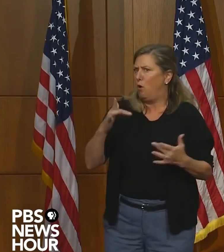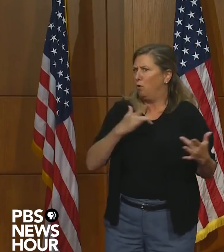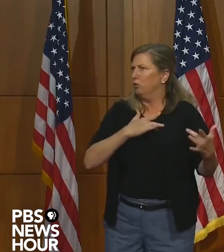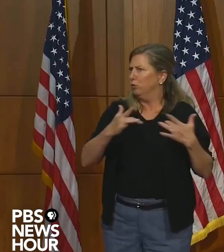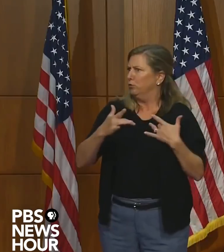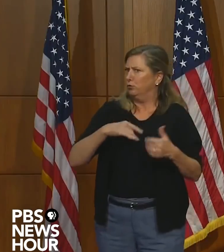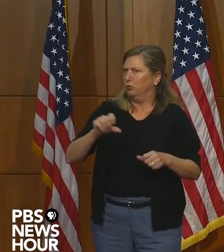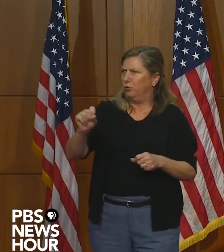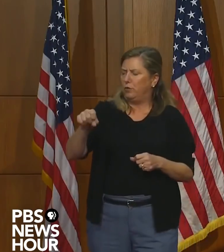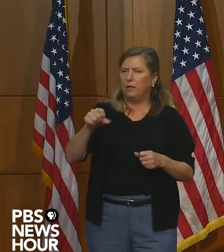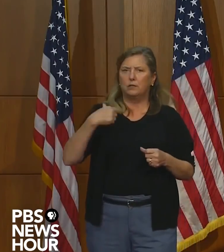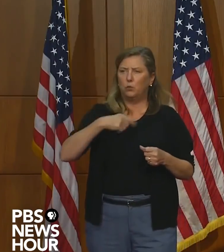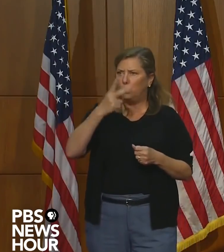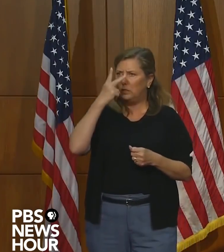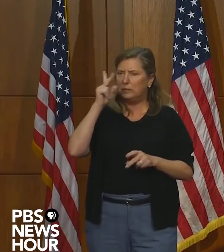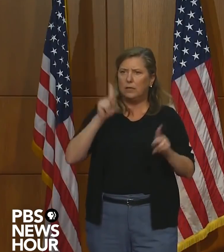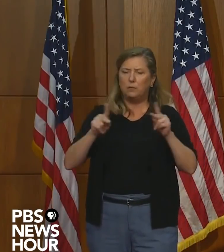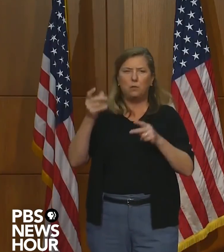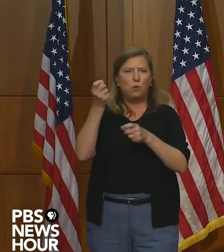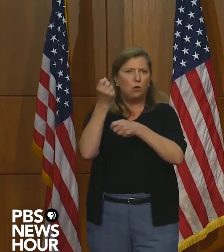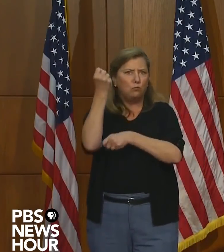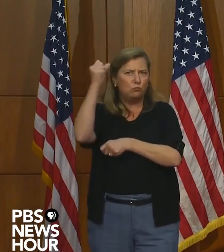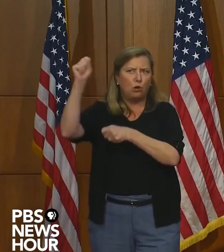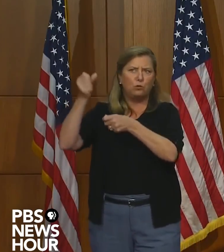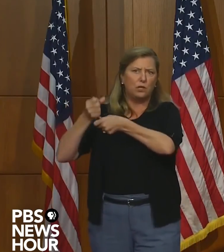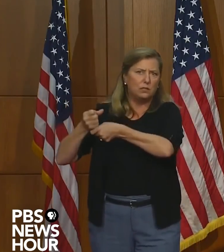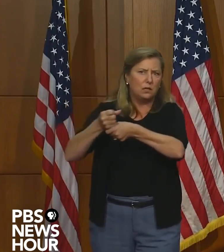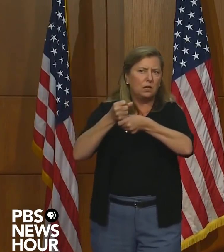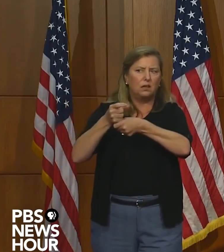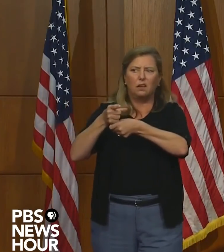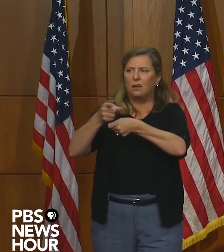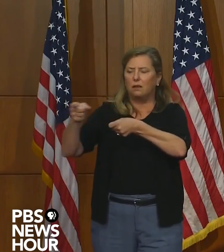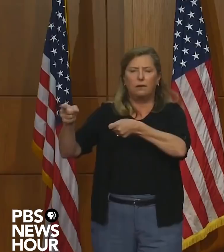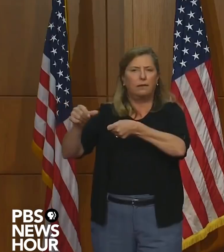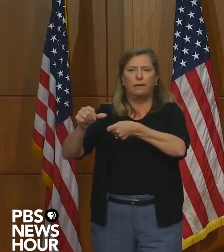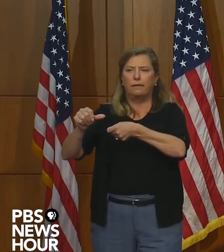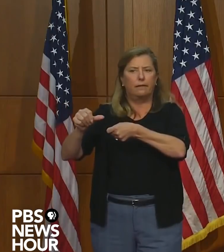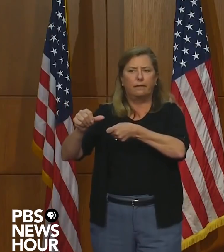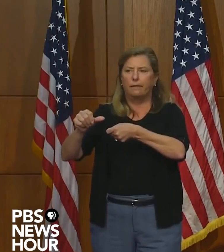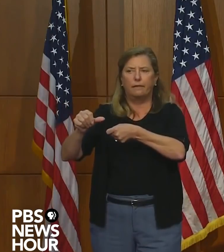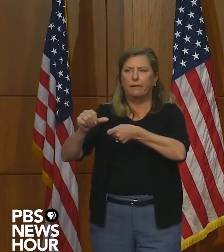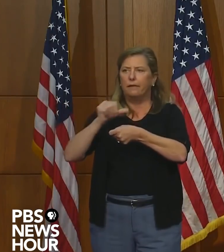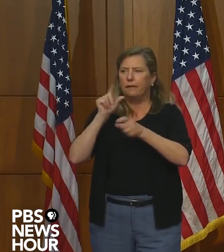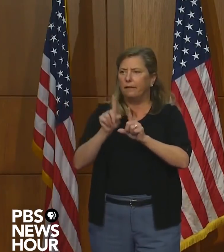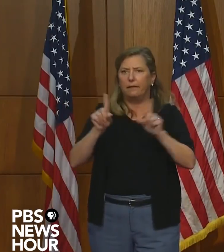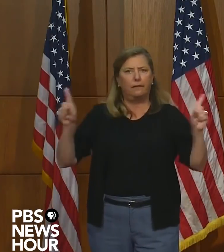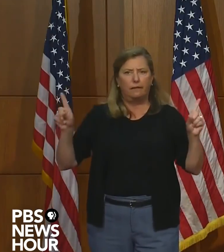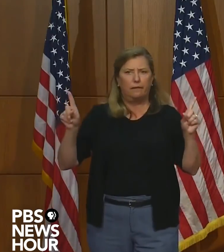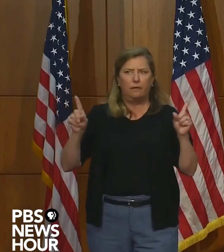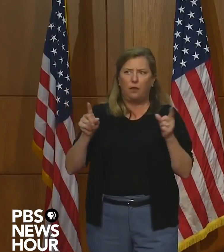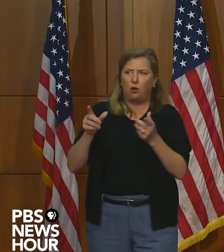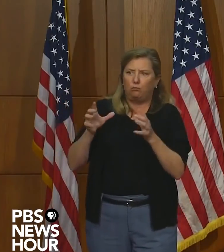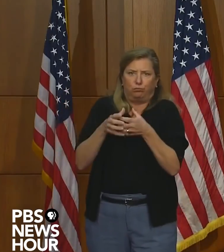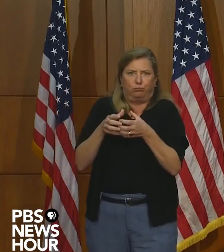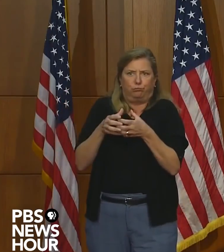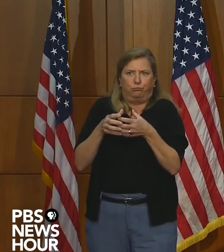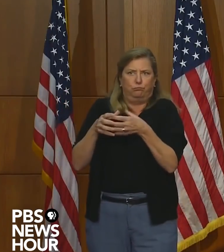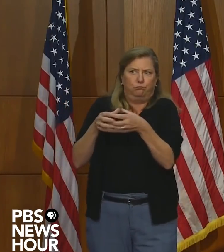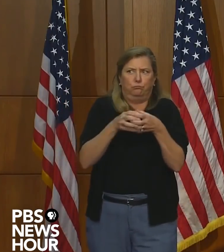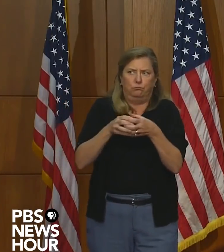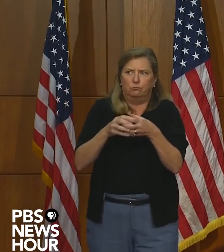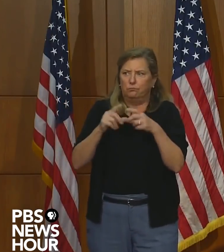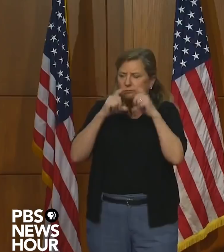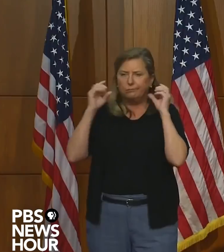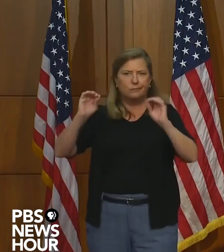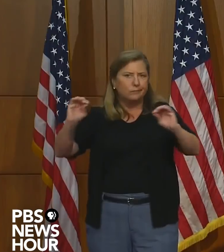when we see individuals, uh, that are protesting and that are not, uh, maintaining their social distance and not wearing, uh, facial